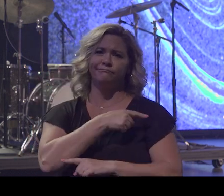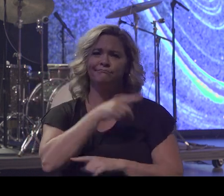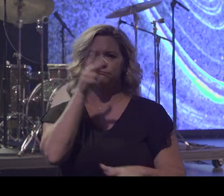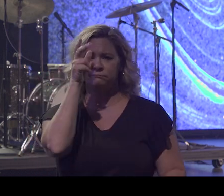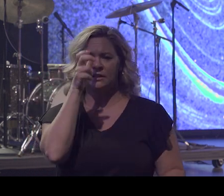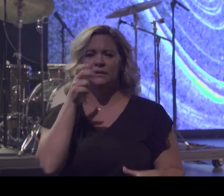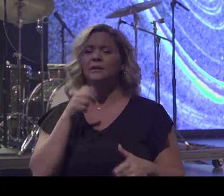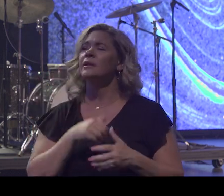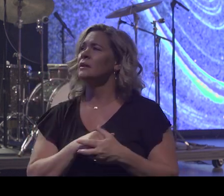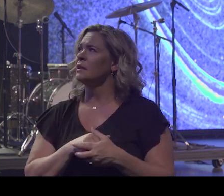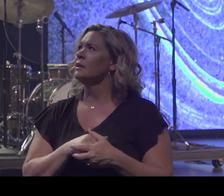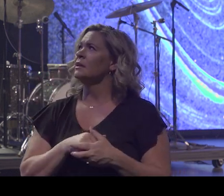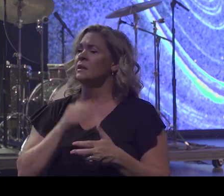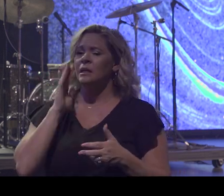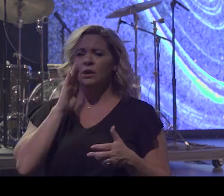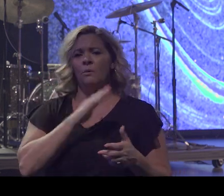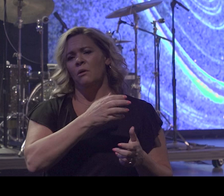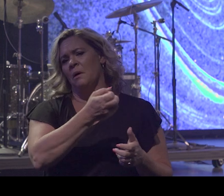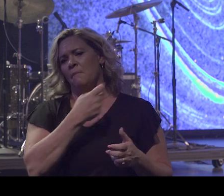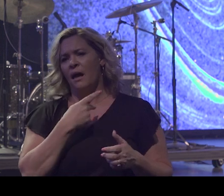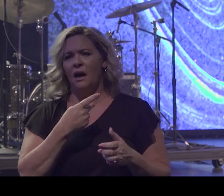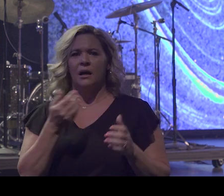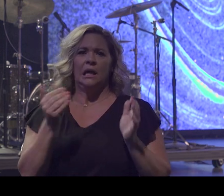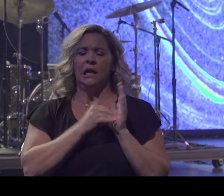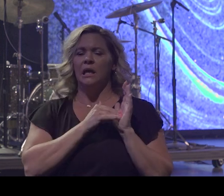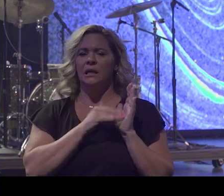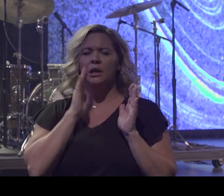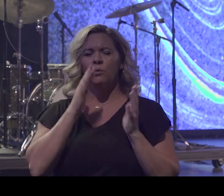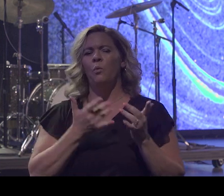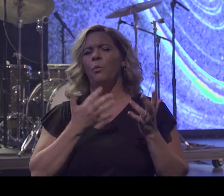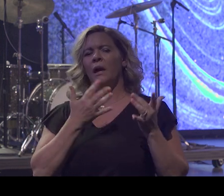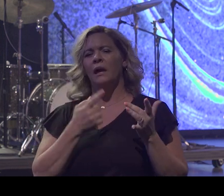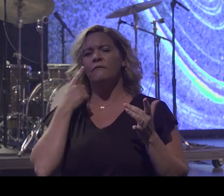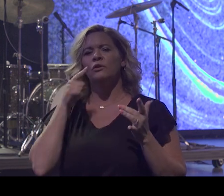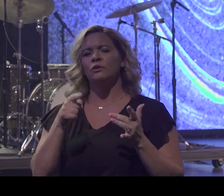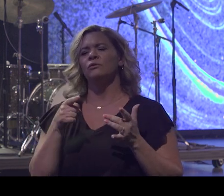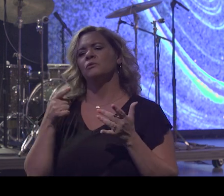over him. He'll come back. He'll come back around this way. He'll wait and he'll come back around and he'll hit you in the back of the head. Bam.